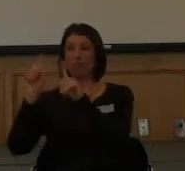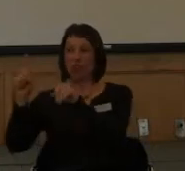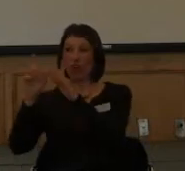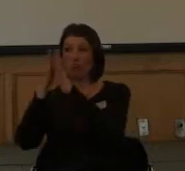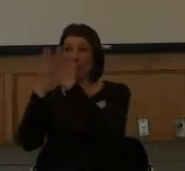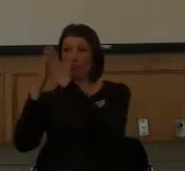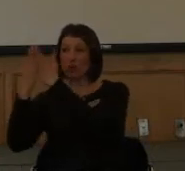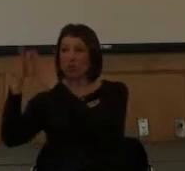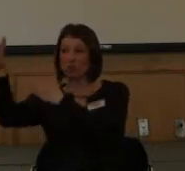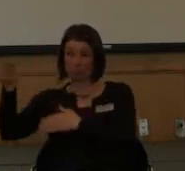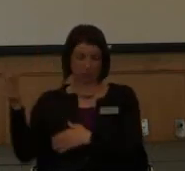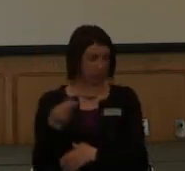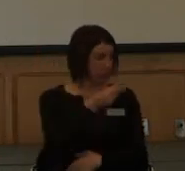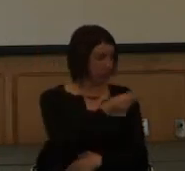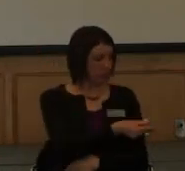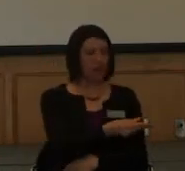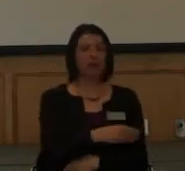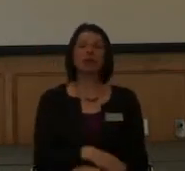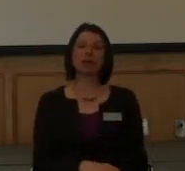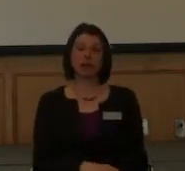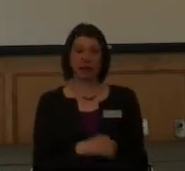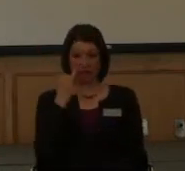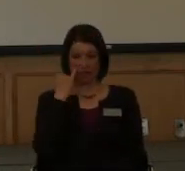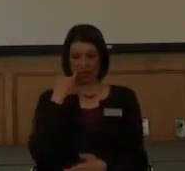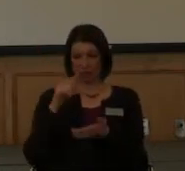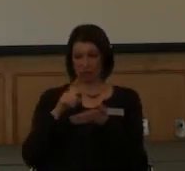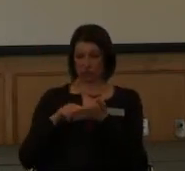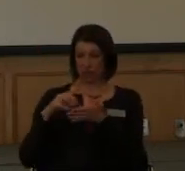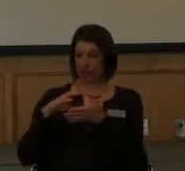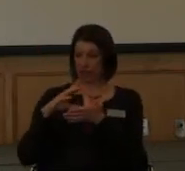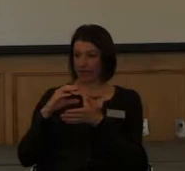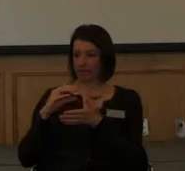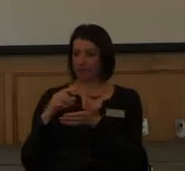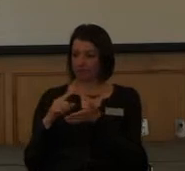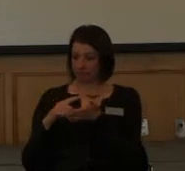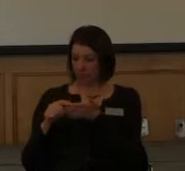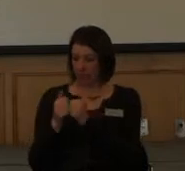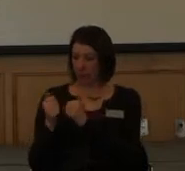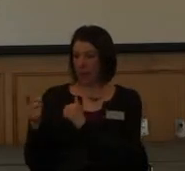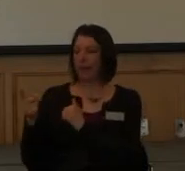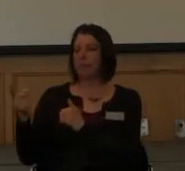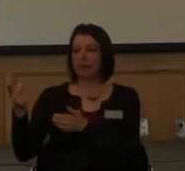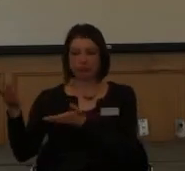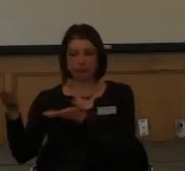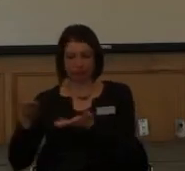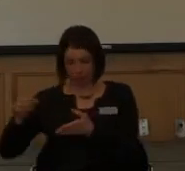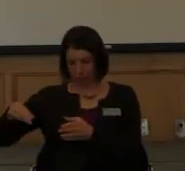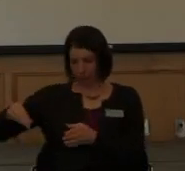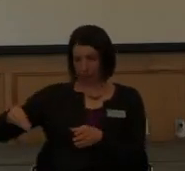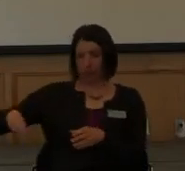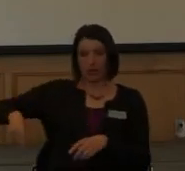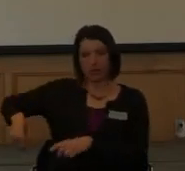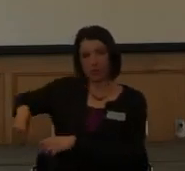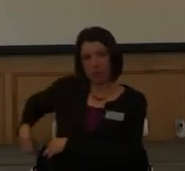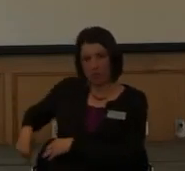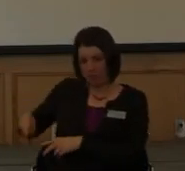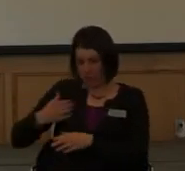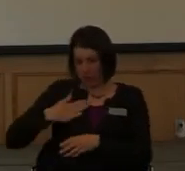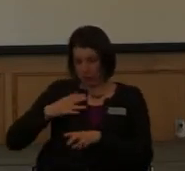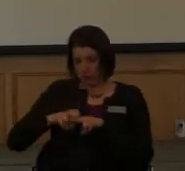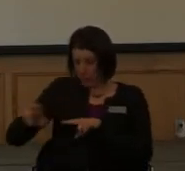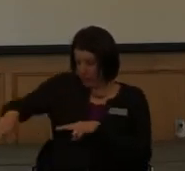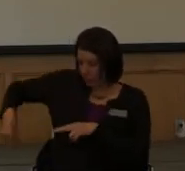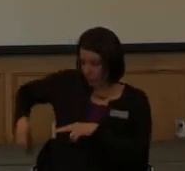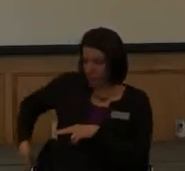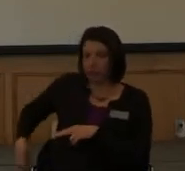me and bring them to where I knew. I was checking out with them. They'd do that. They'd stick them in the bag on the back of a chair. They were